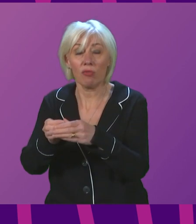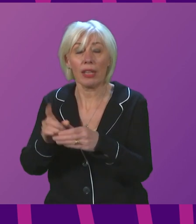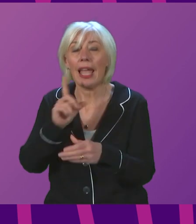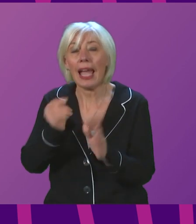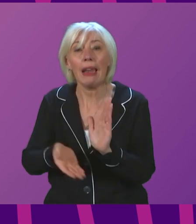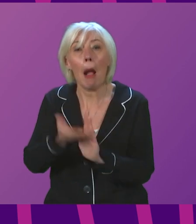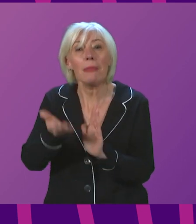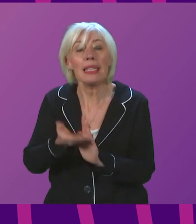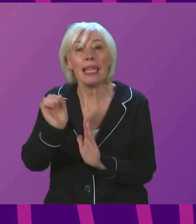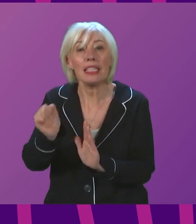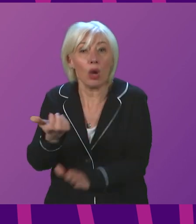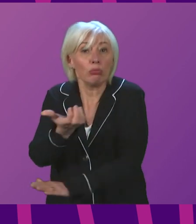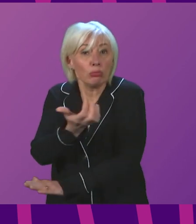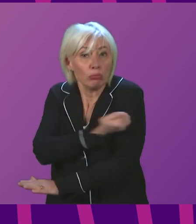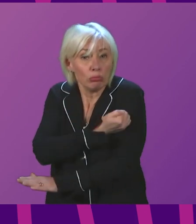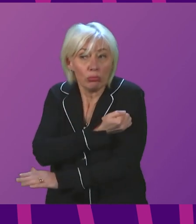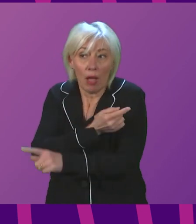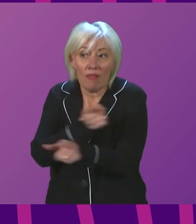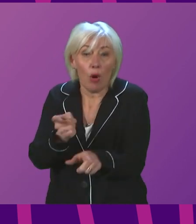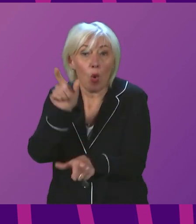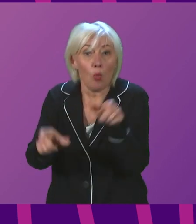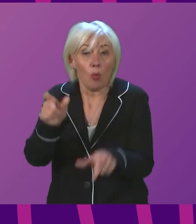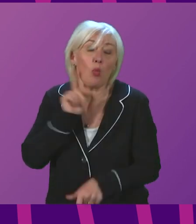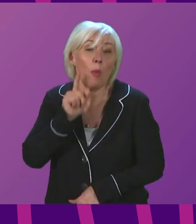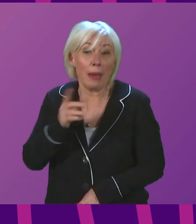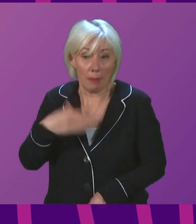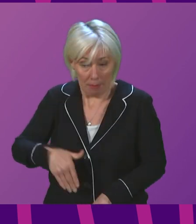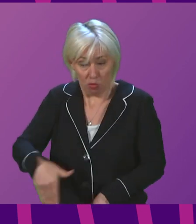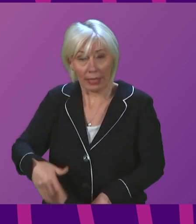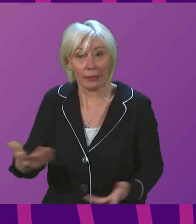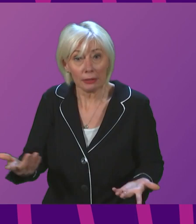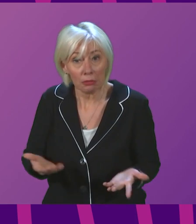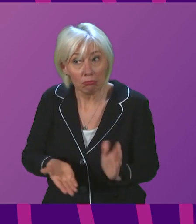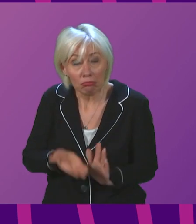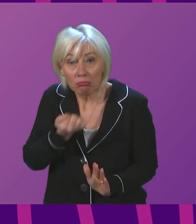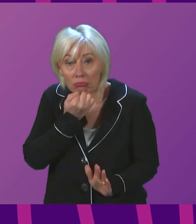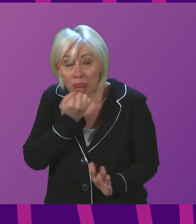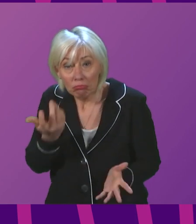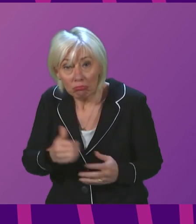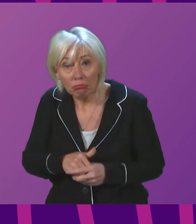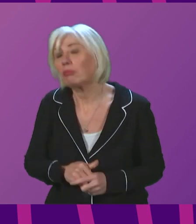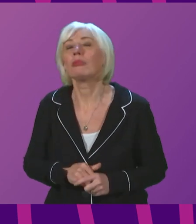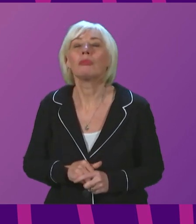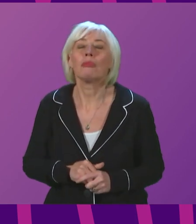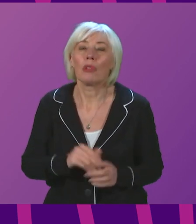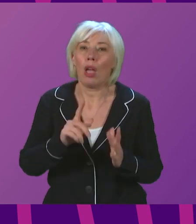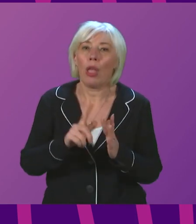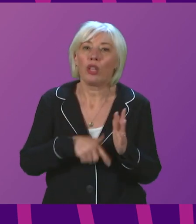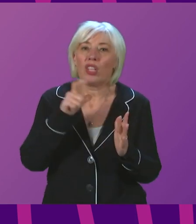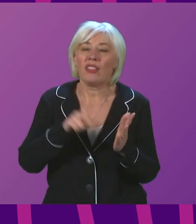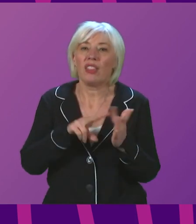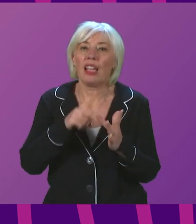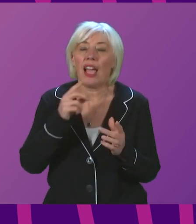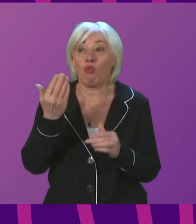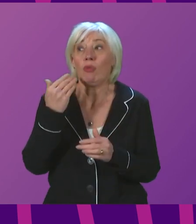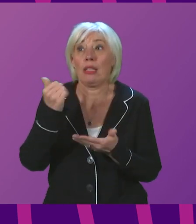update on the uptake of the Covid vaccine by pregnant women? First Minister. Well, I certainly very much welcome the JCVI's recent